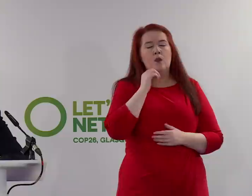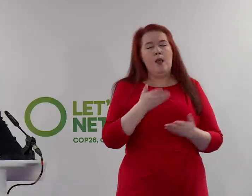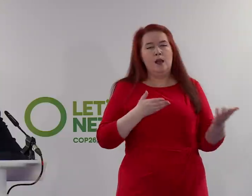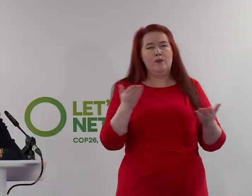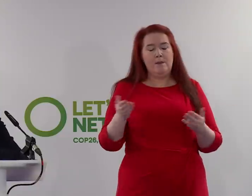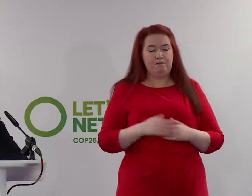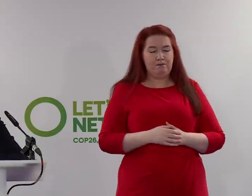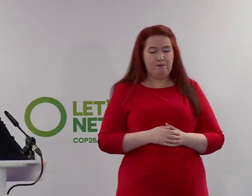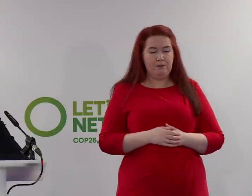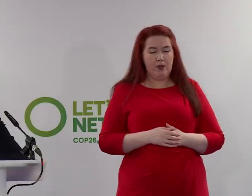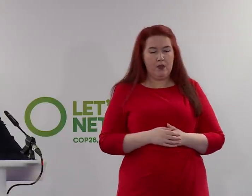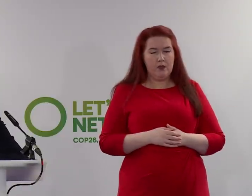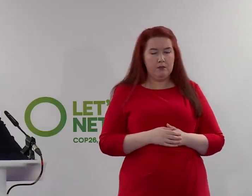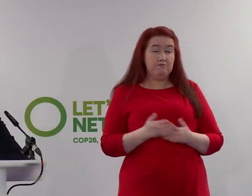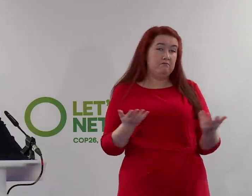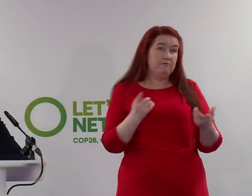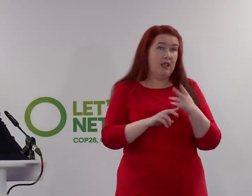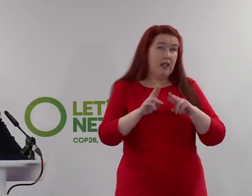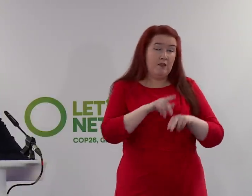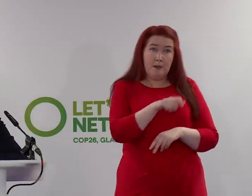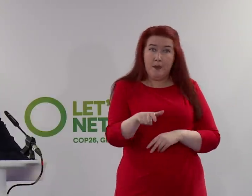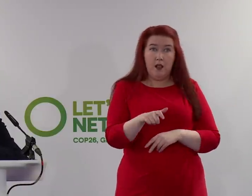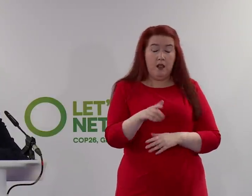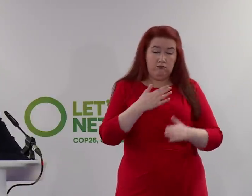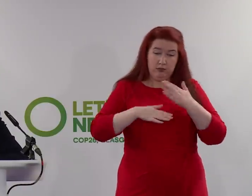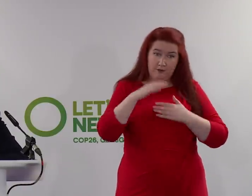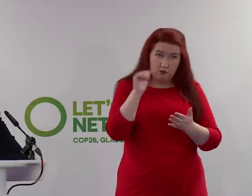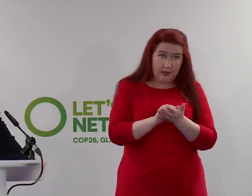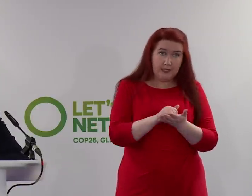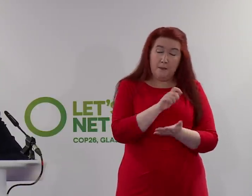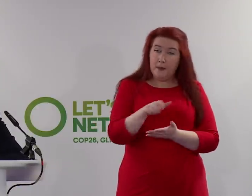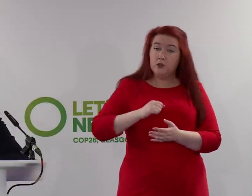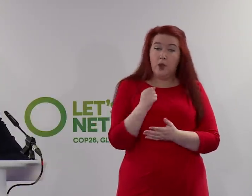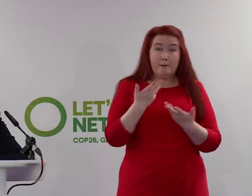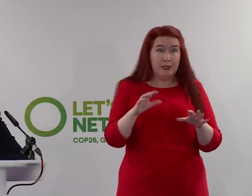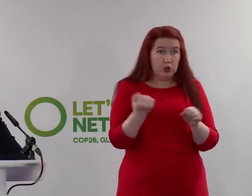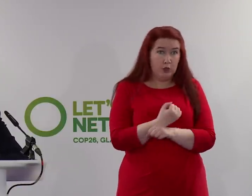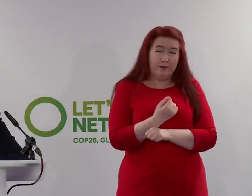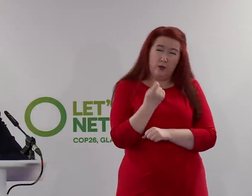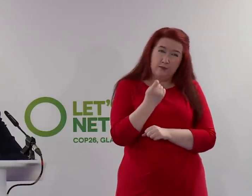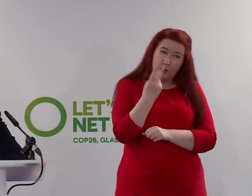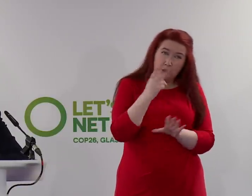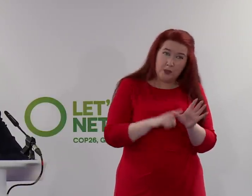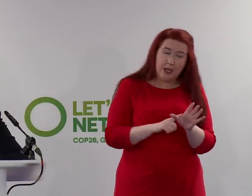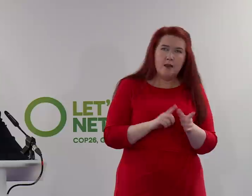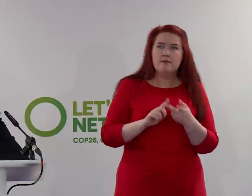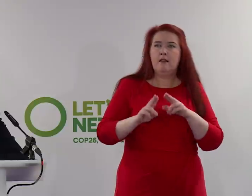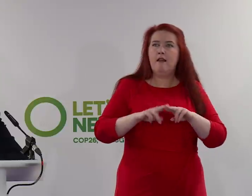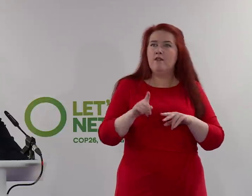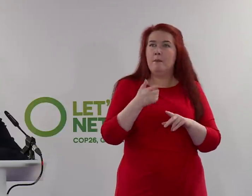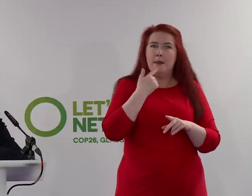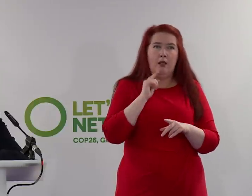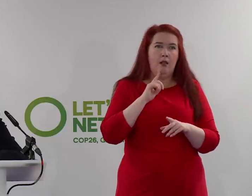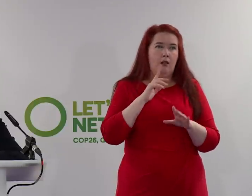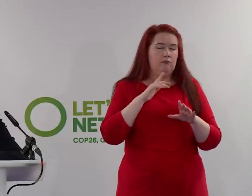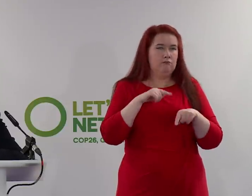Look, if people do all the right things, as people in Scotland by and large have been doing for almost two years now, if people comply with